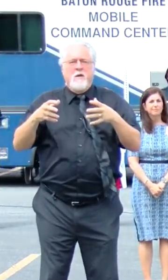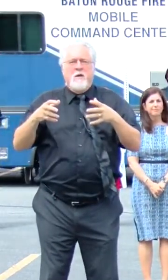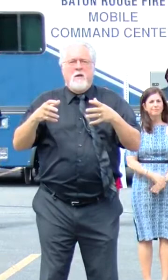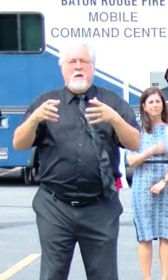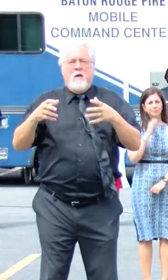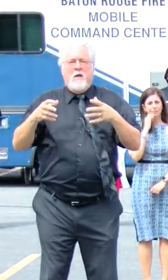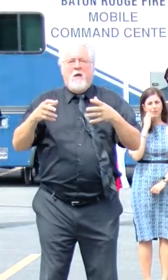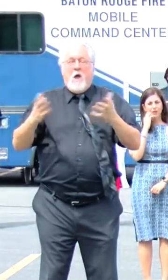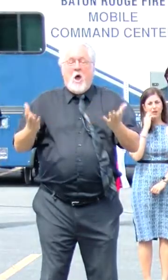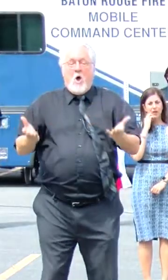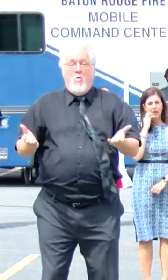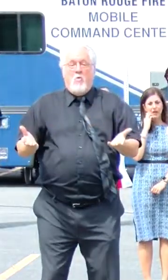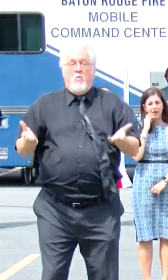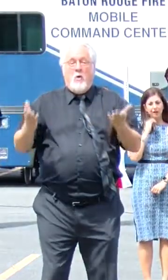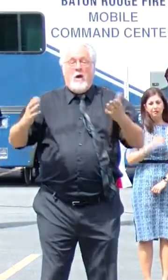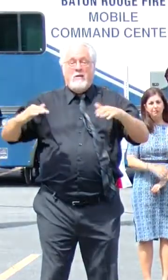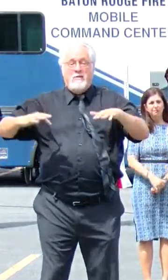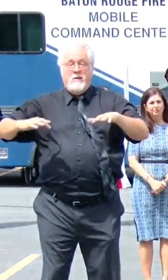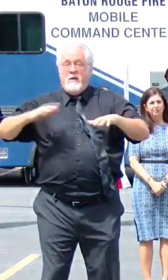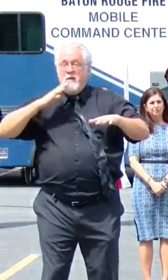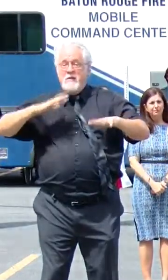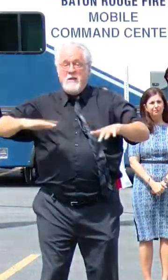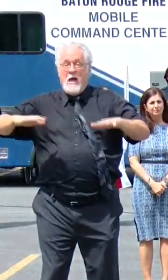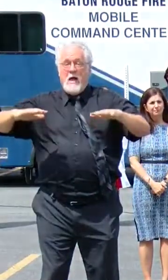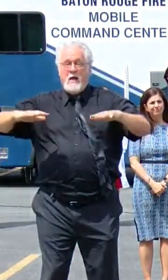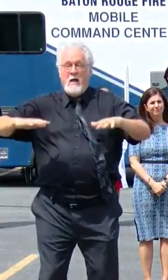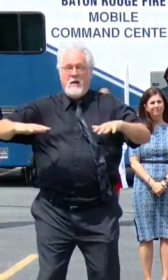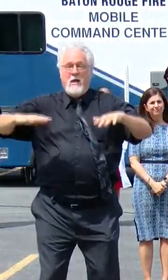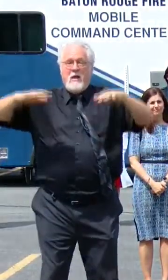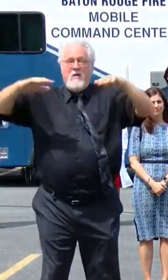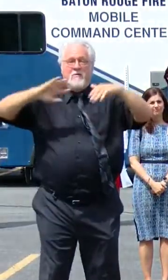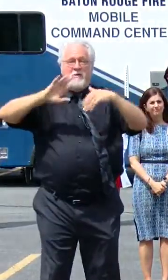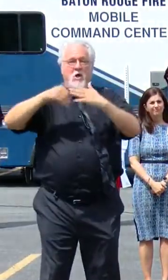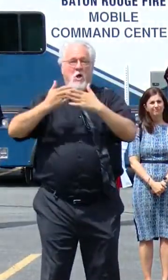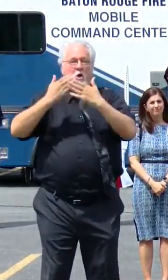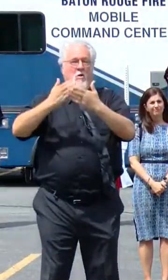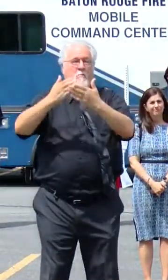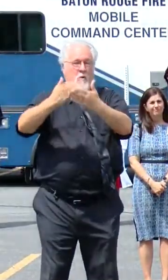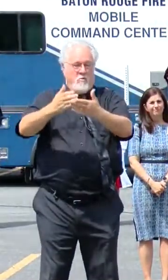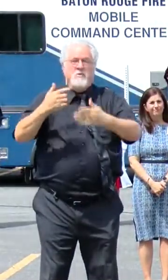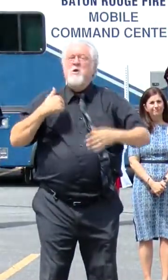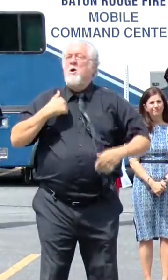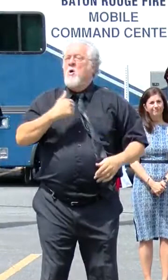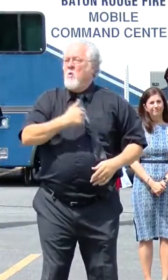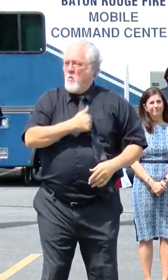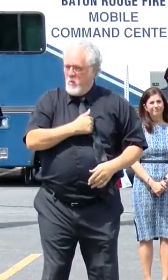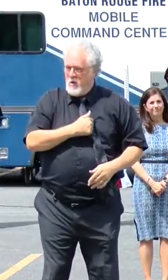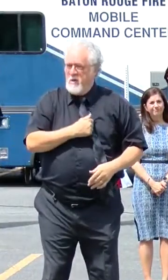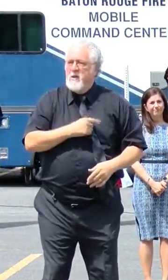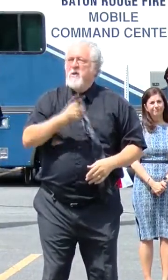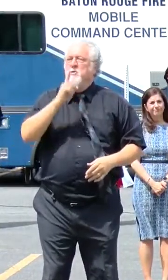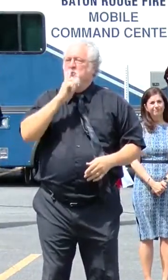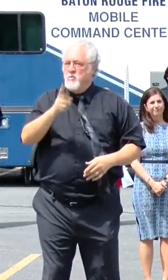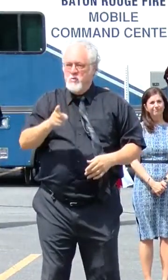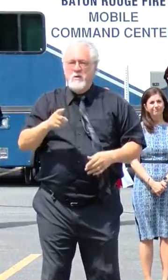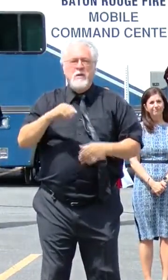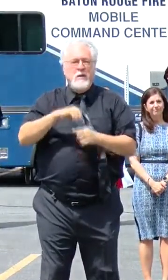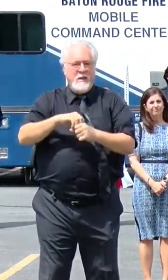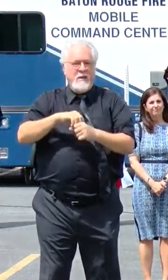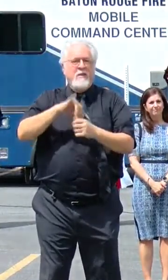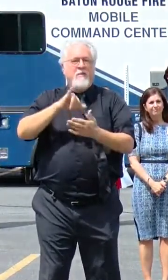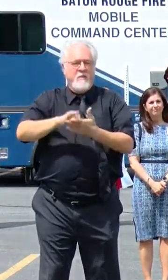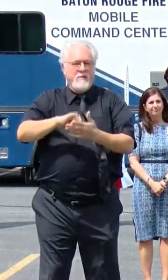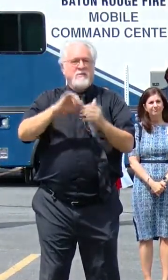rising tide lifts all votes. Yes, we are indeed truly in this